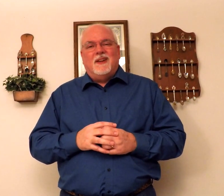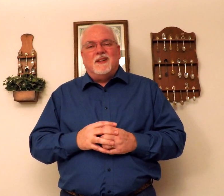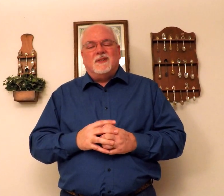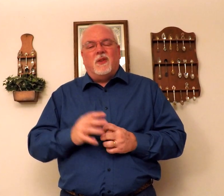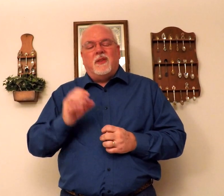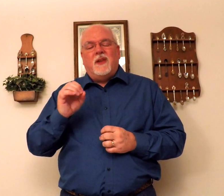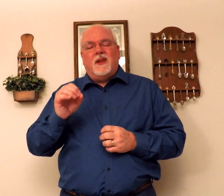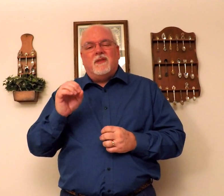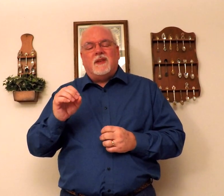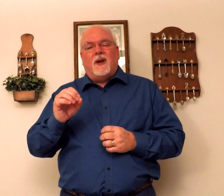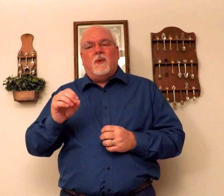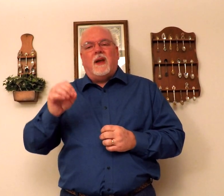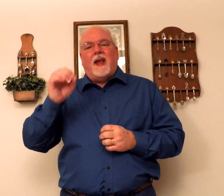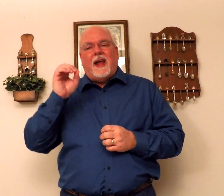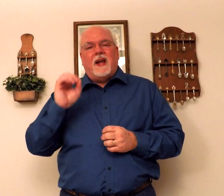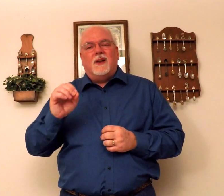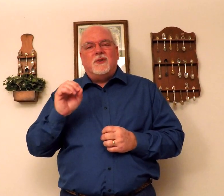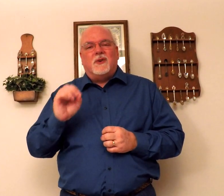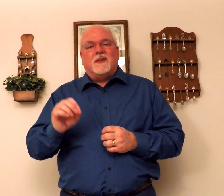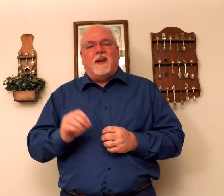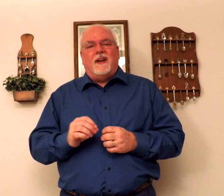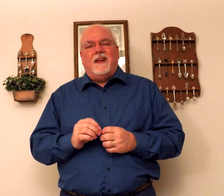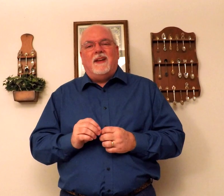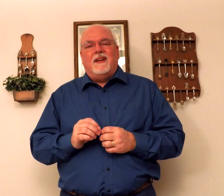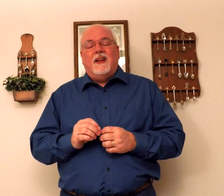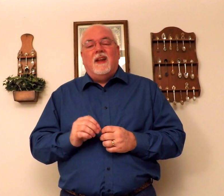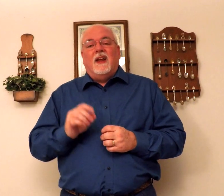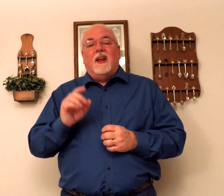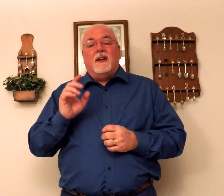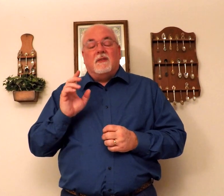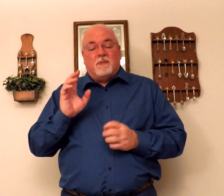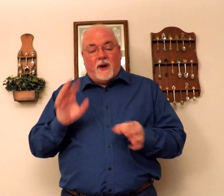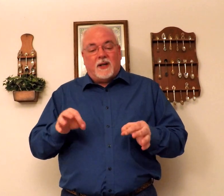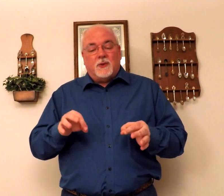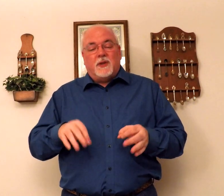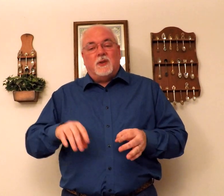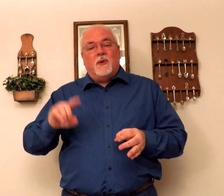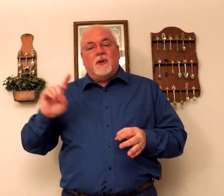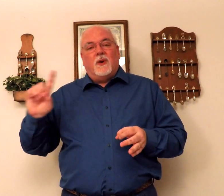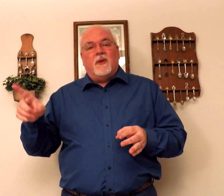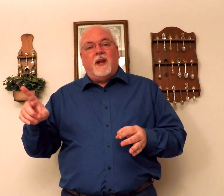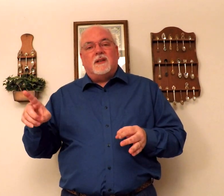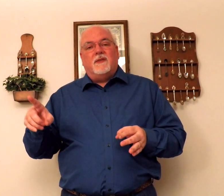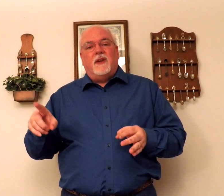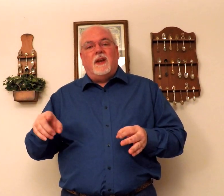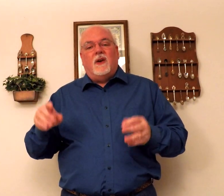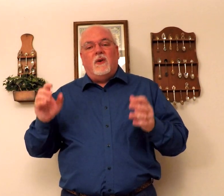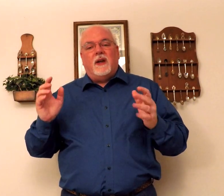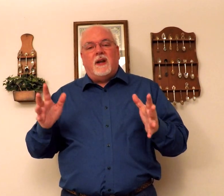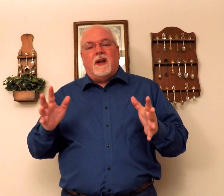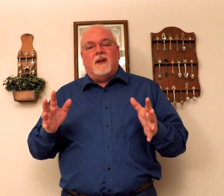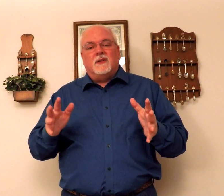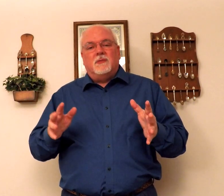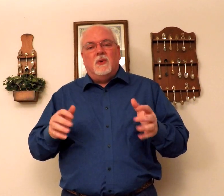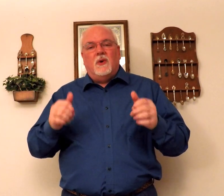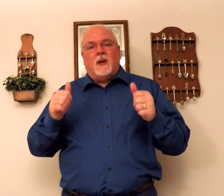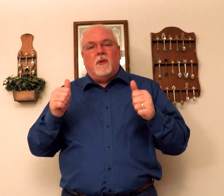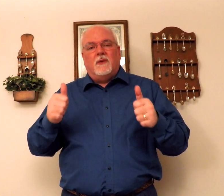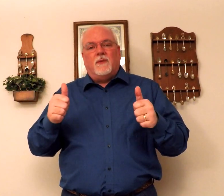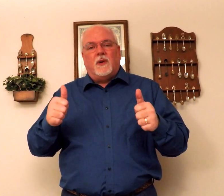So think of it that way as you're signing it. Practice with this one, go to the next video, get it down smooth. I'm looking forward